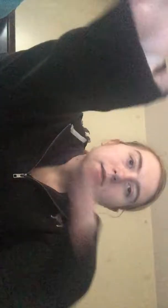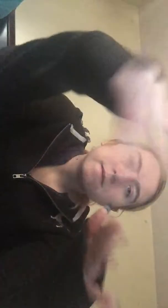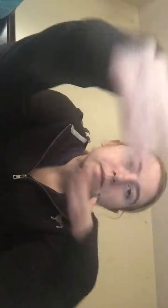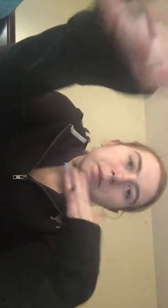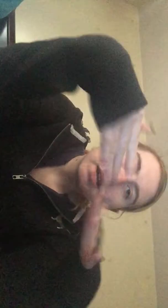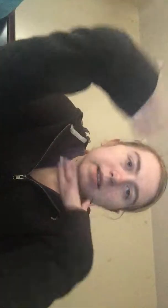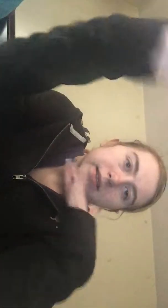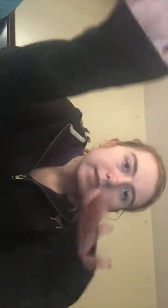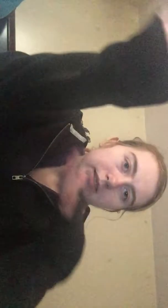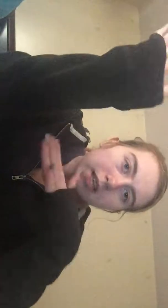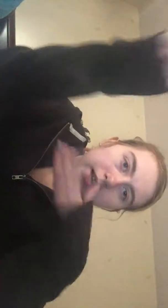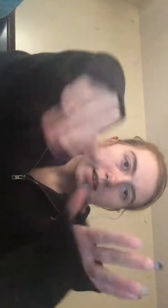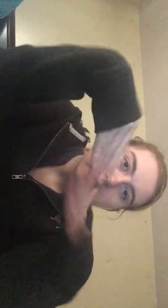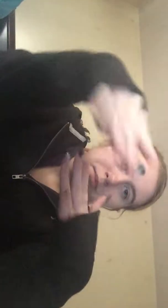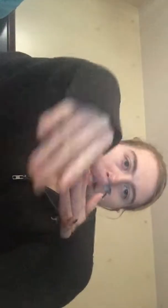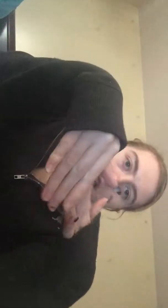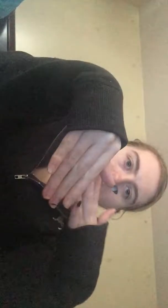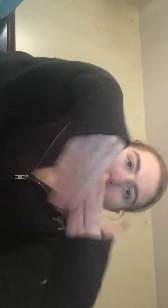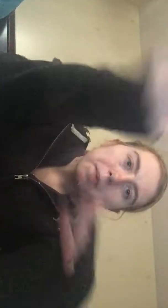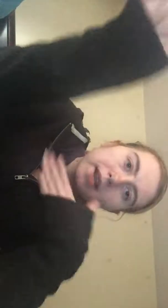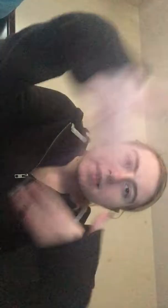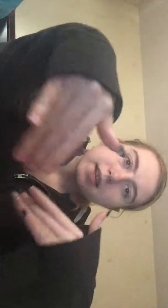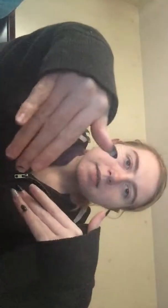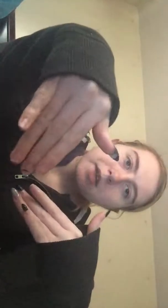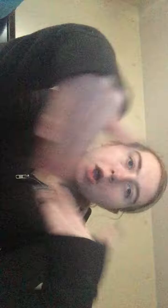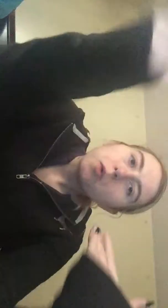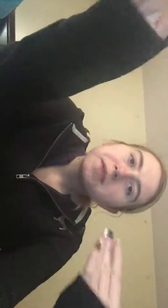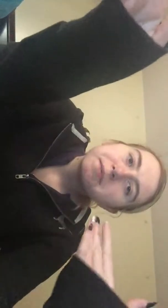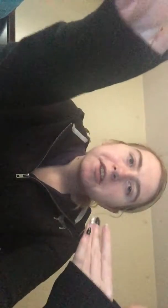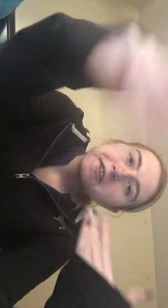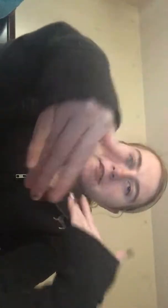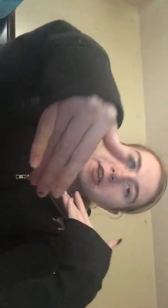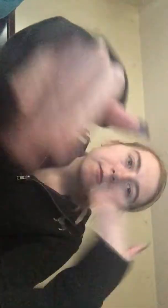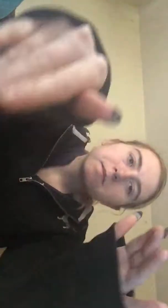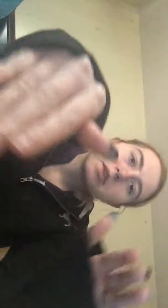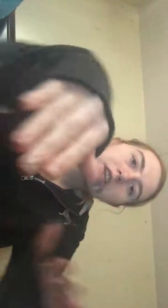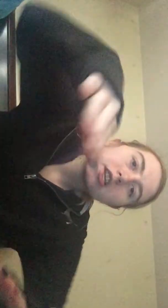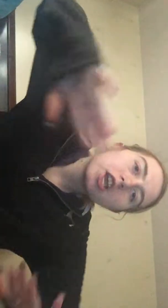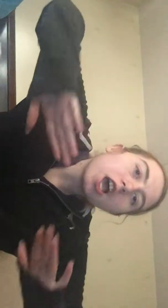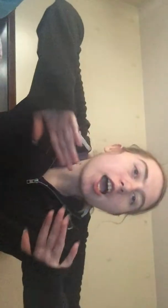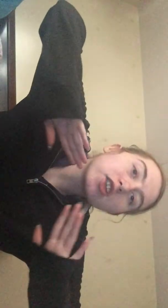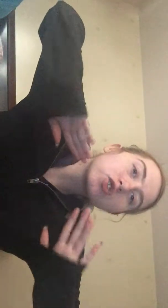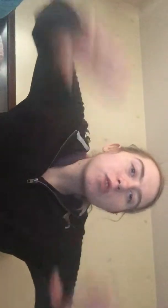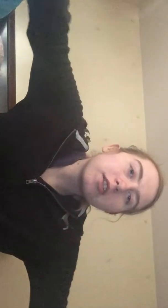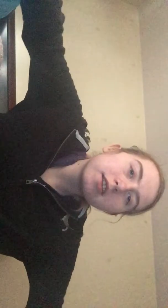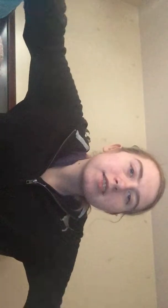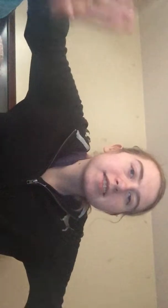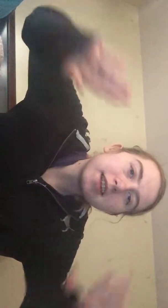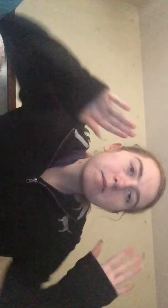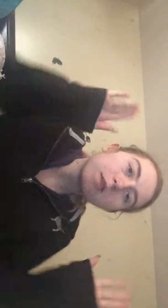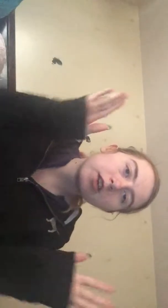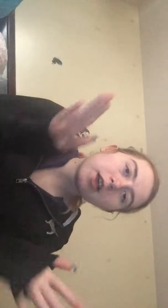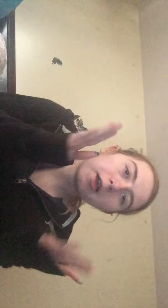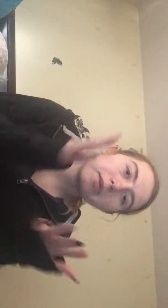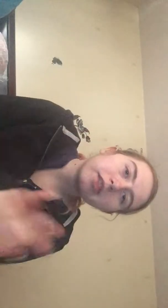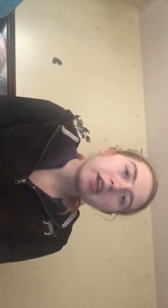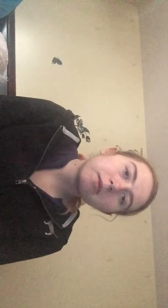my guy cousin on my dad's side was being like I do not like this name like